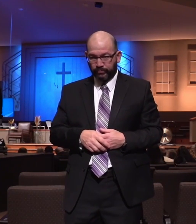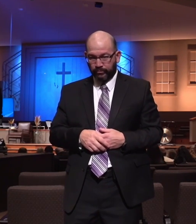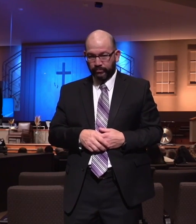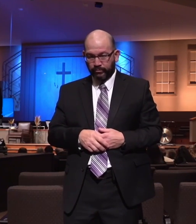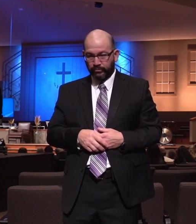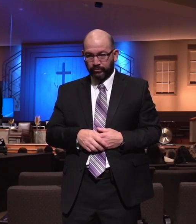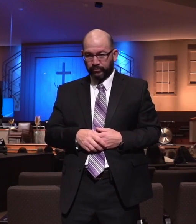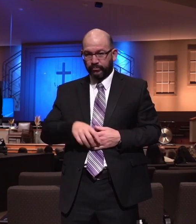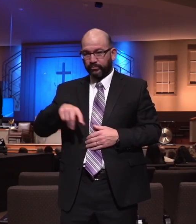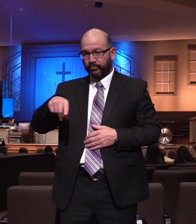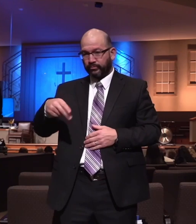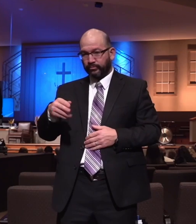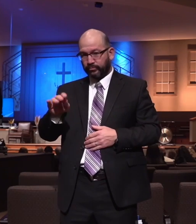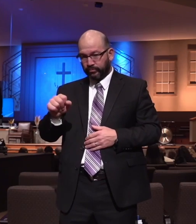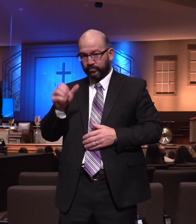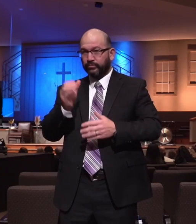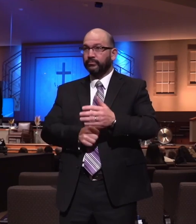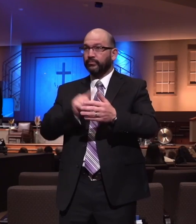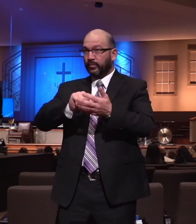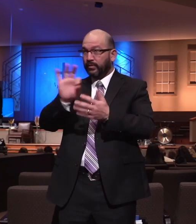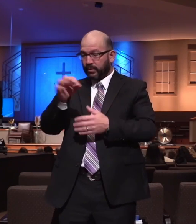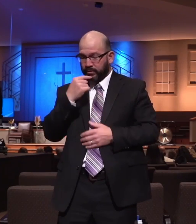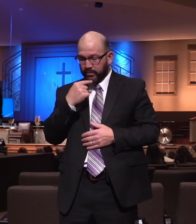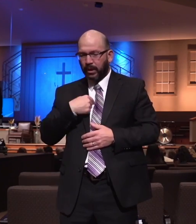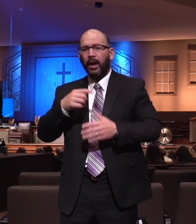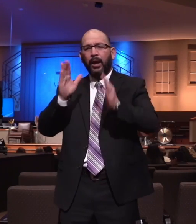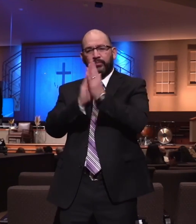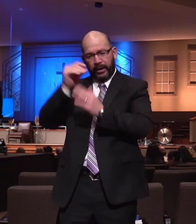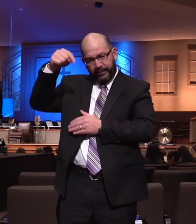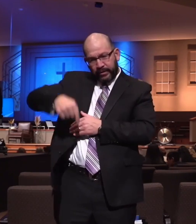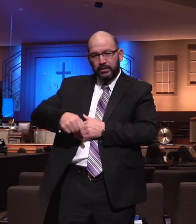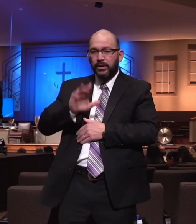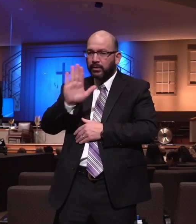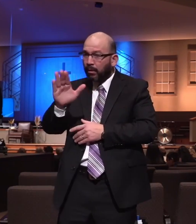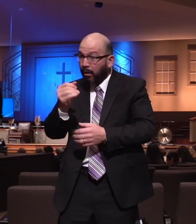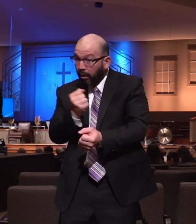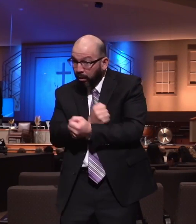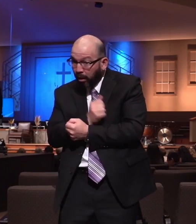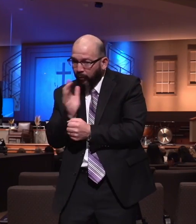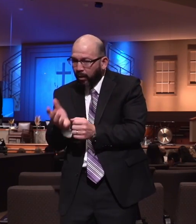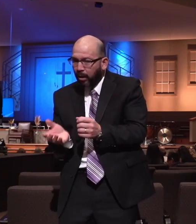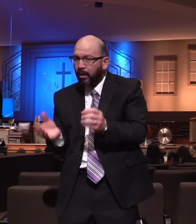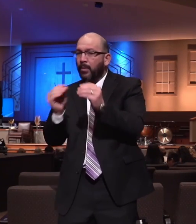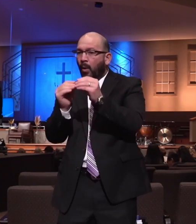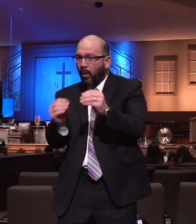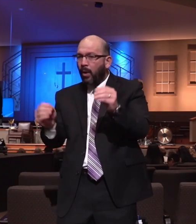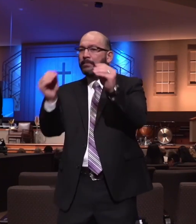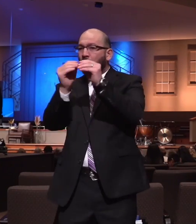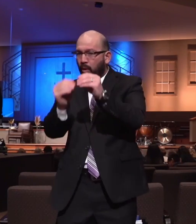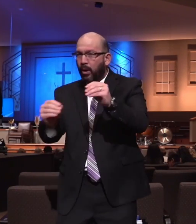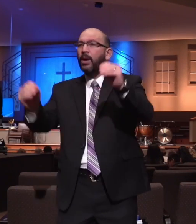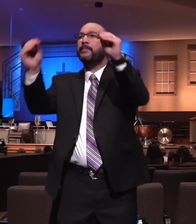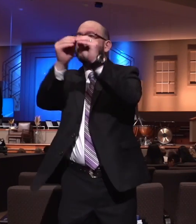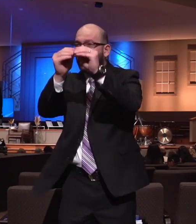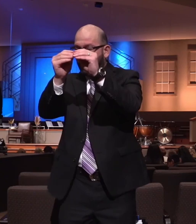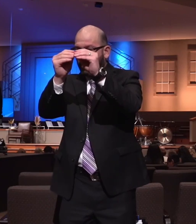Philippians 1, 9. says, And this I pray that your love may abound yet more and more in